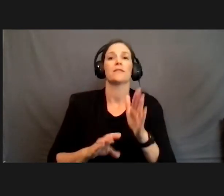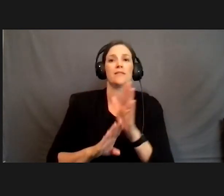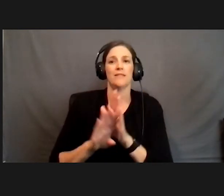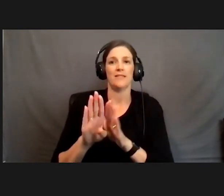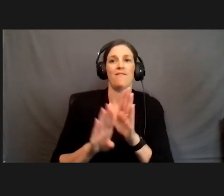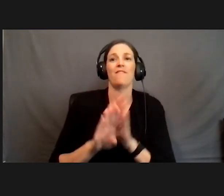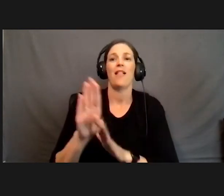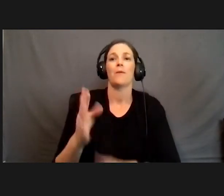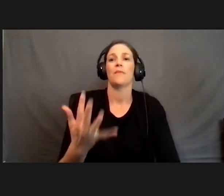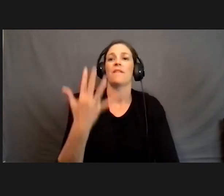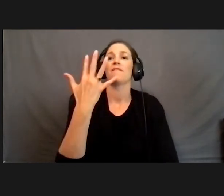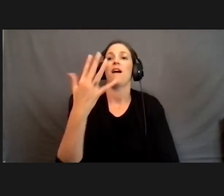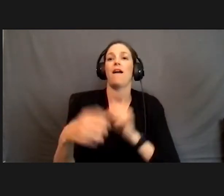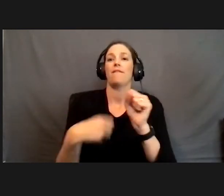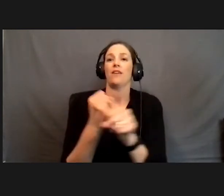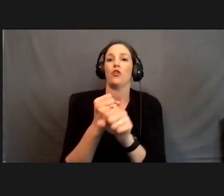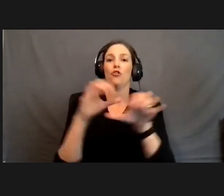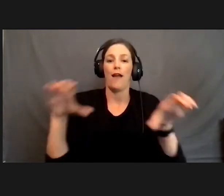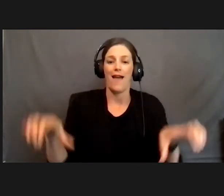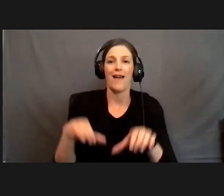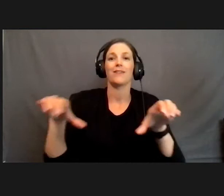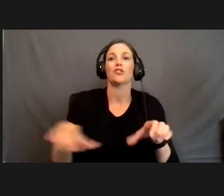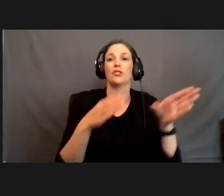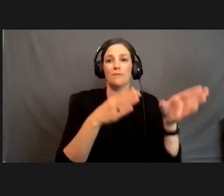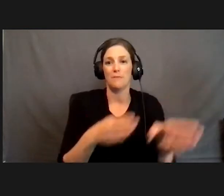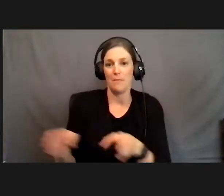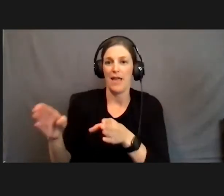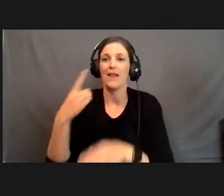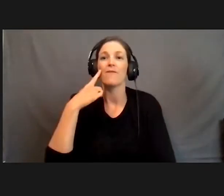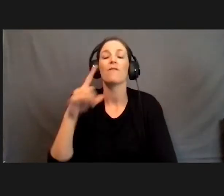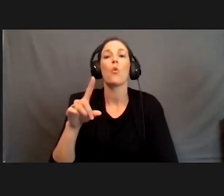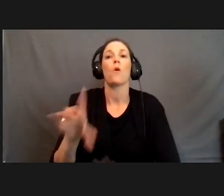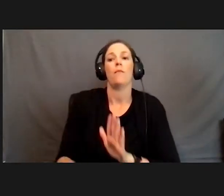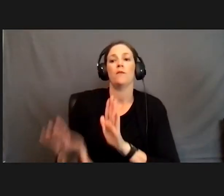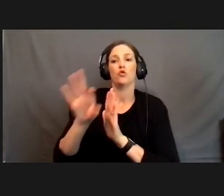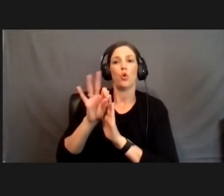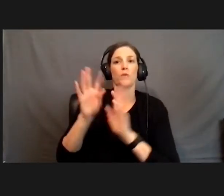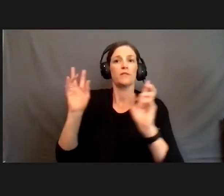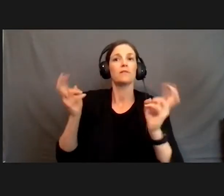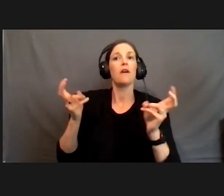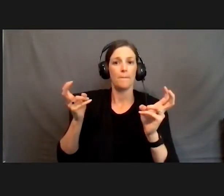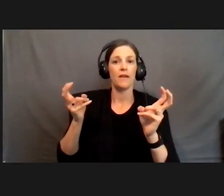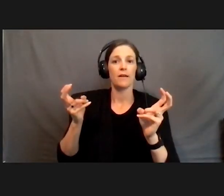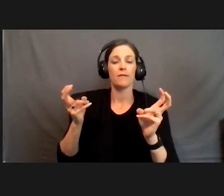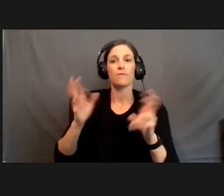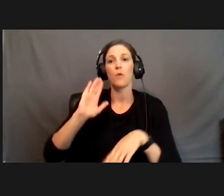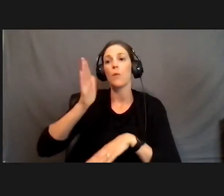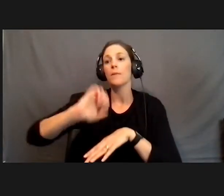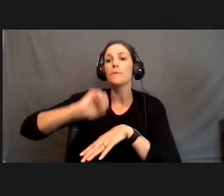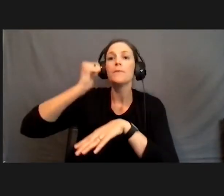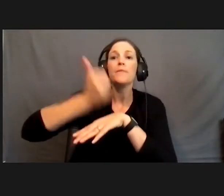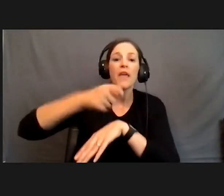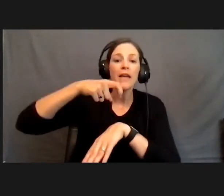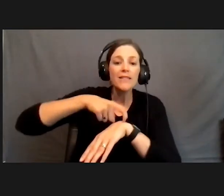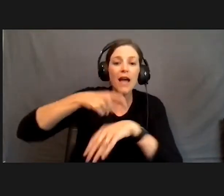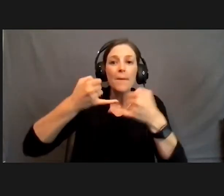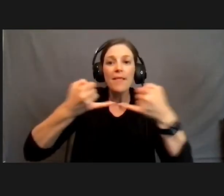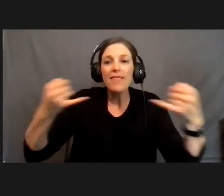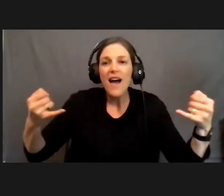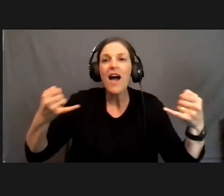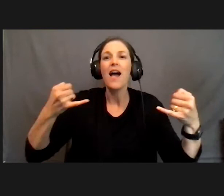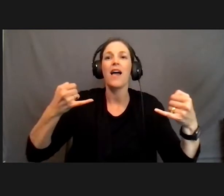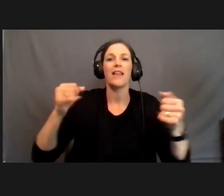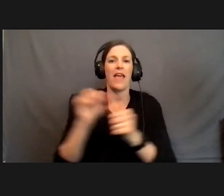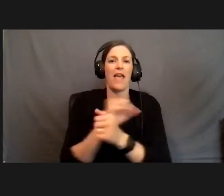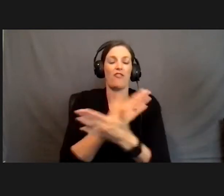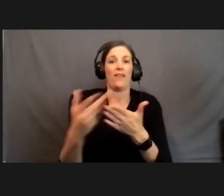five year action plan for that selected QEP topic. And they'll be establishing a timeline. And all the steps required